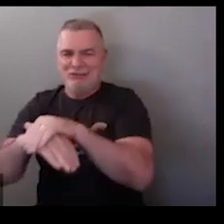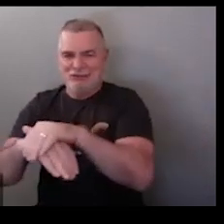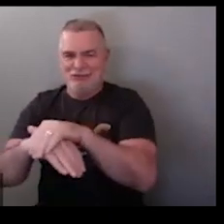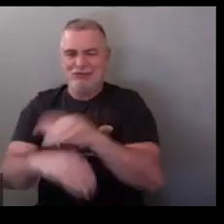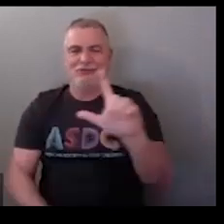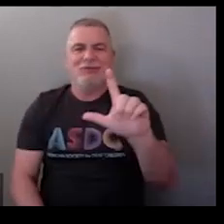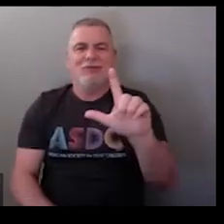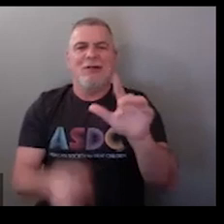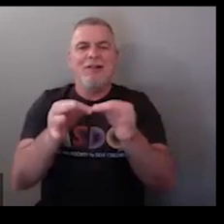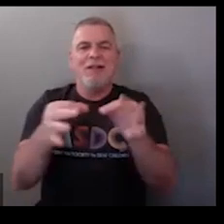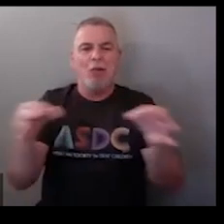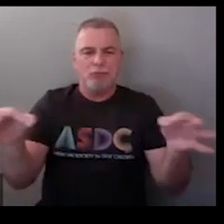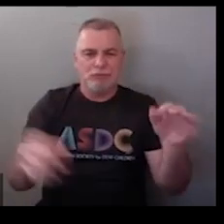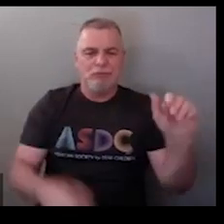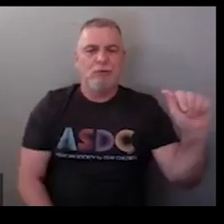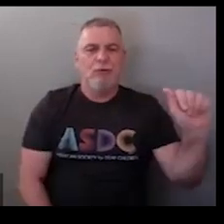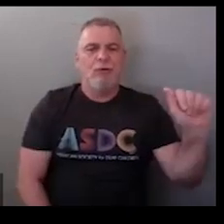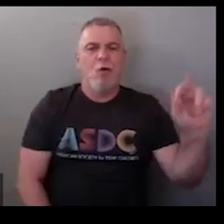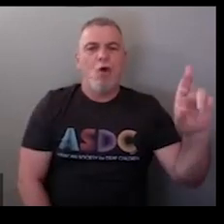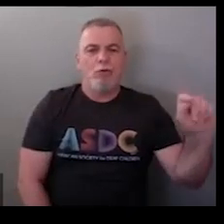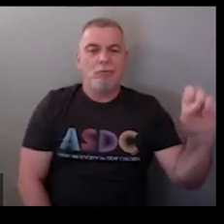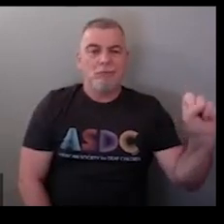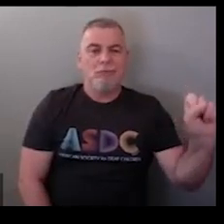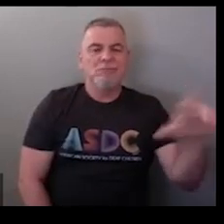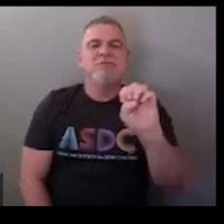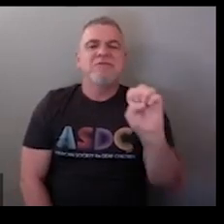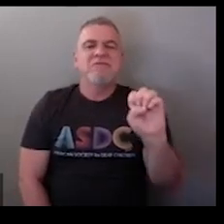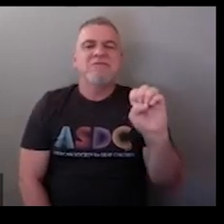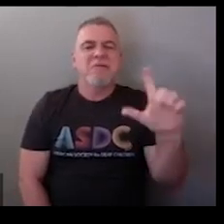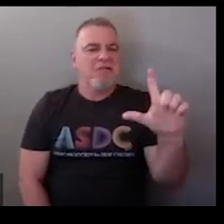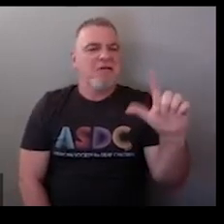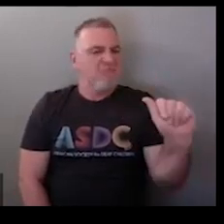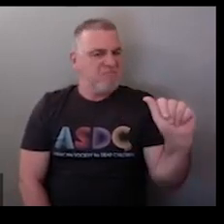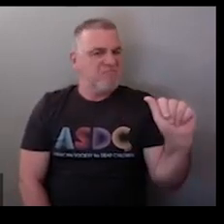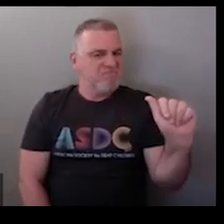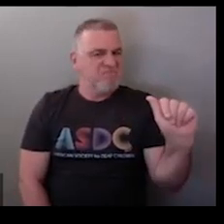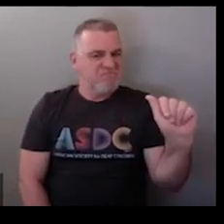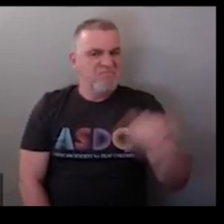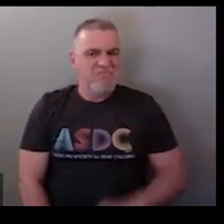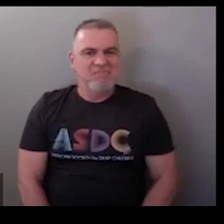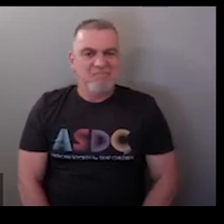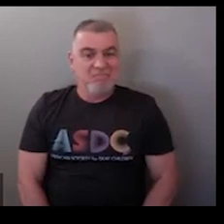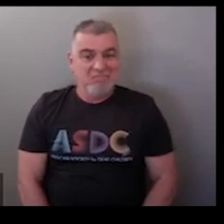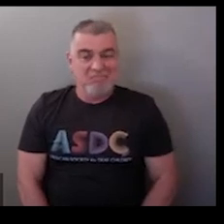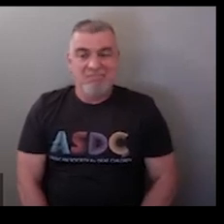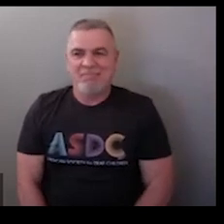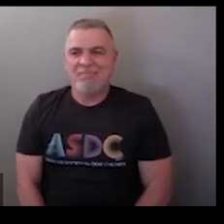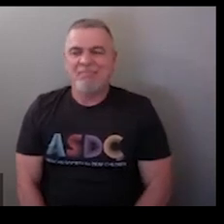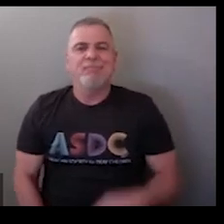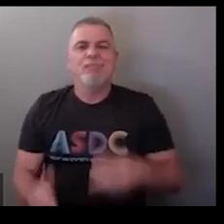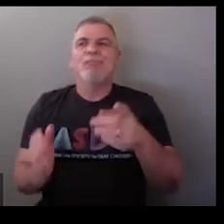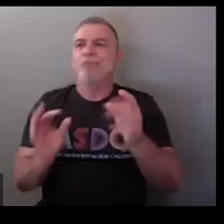e for english l for language a for arts so e-l-a you can abbreviate it that way